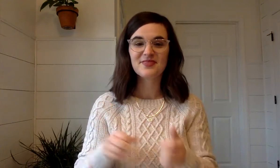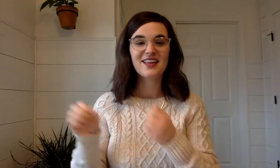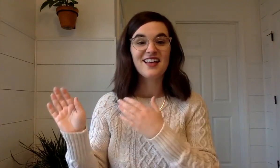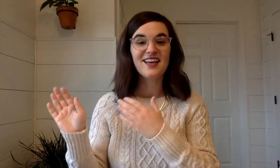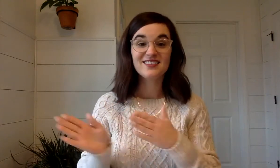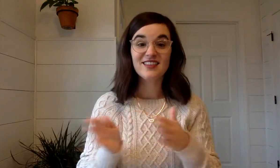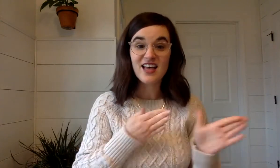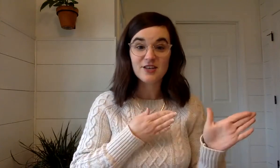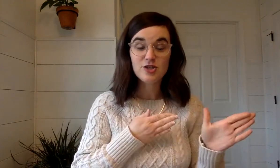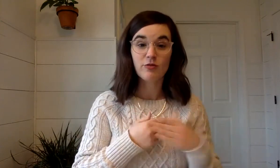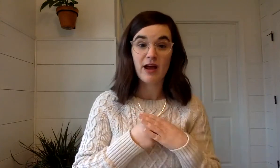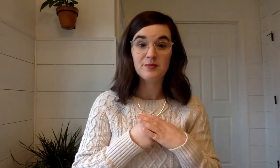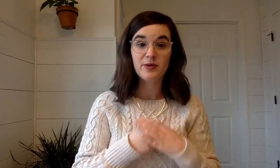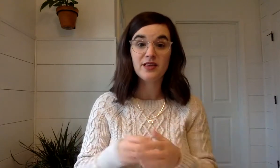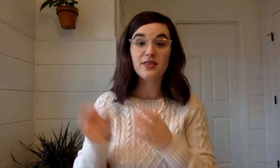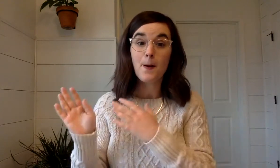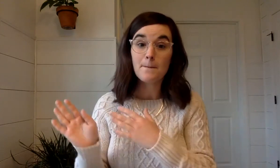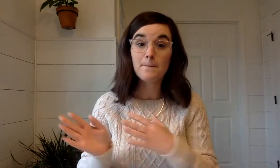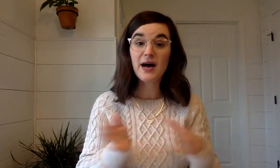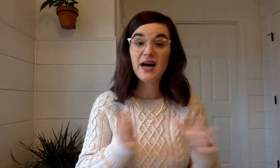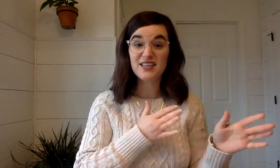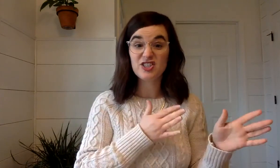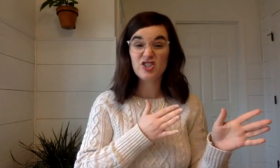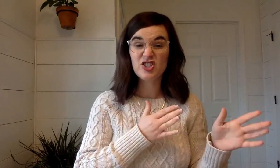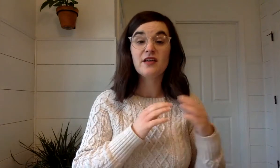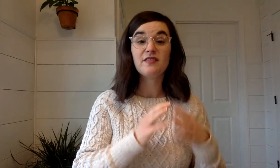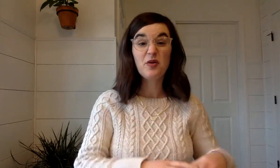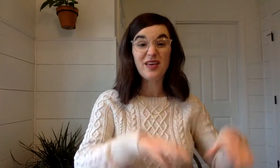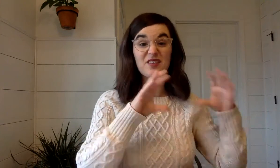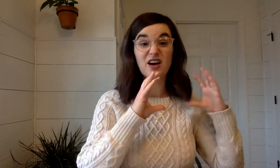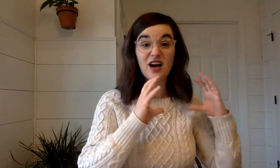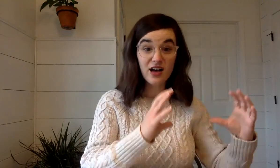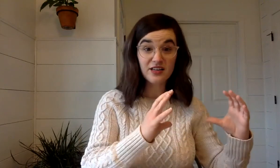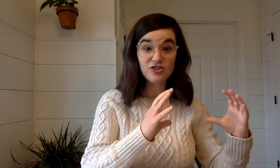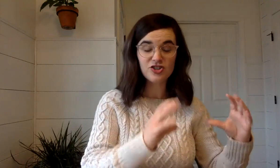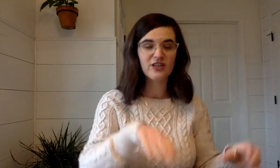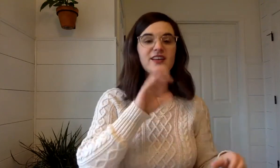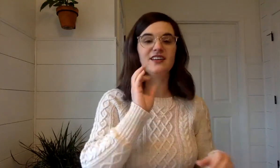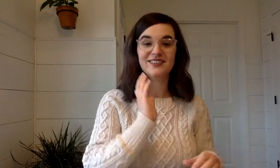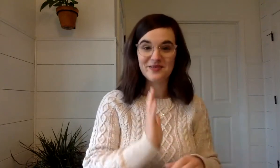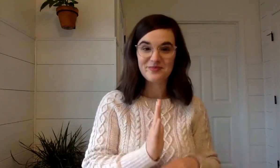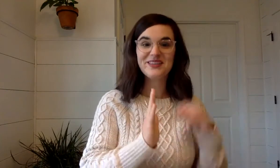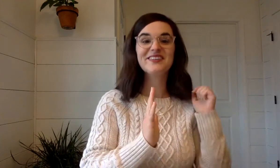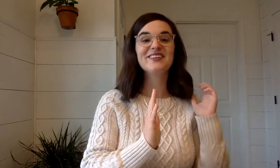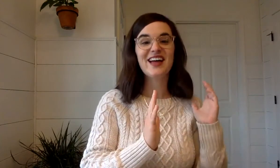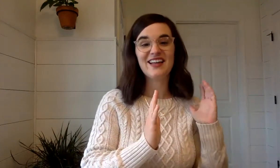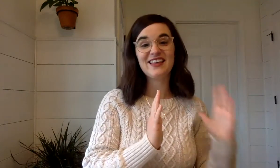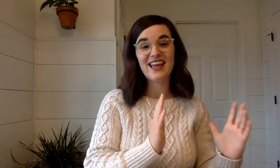Lunch rhymes with bunch. They both have unch in the middle and the